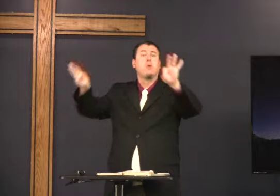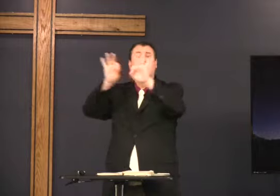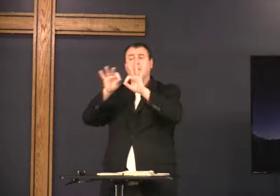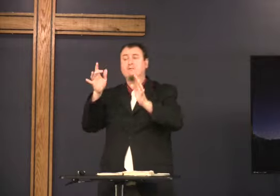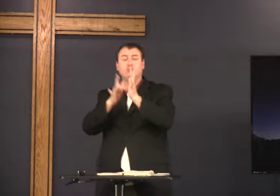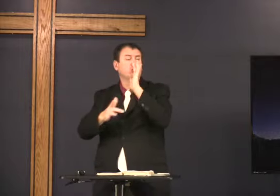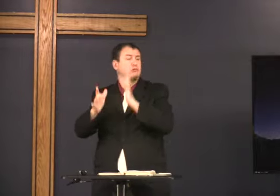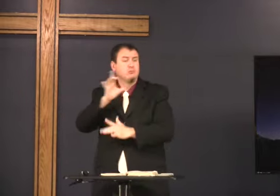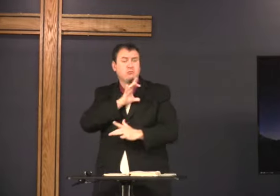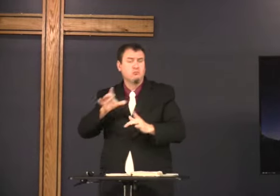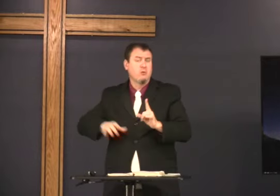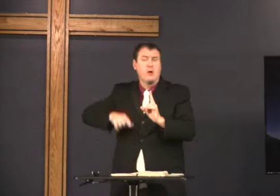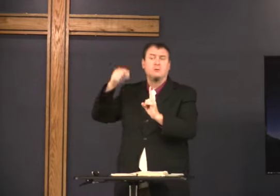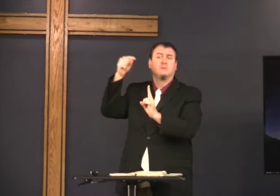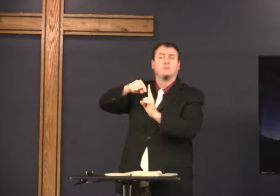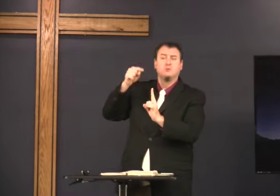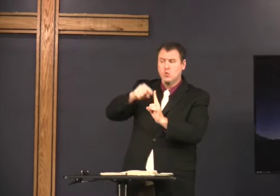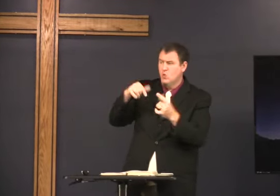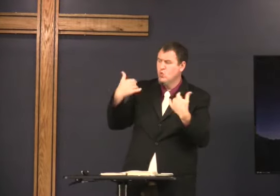for the church, right? It's very important.